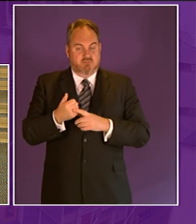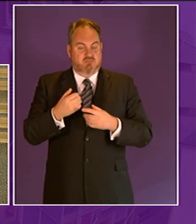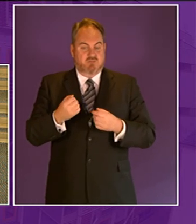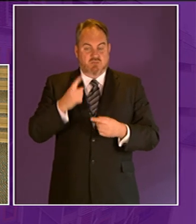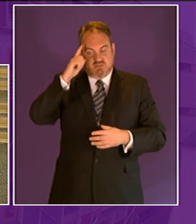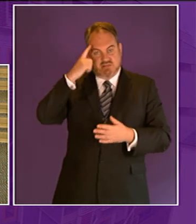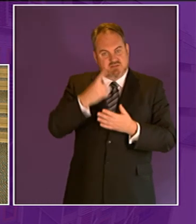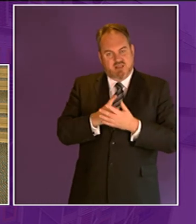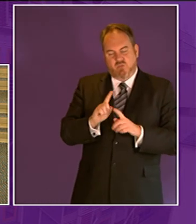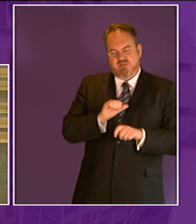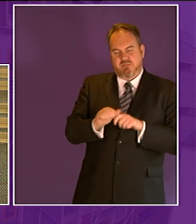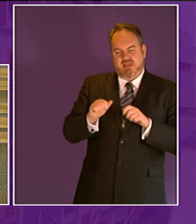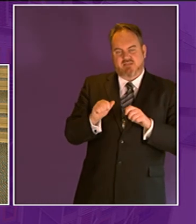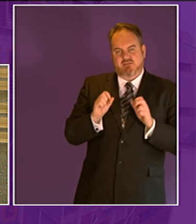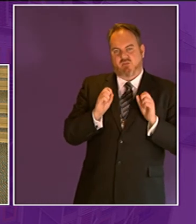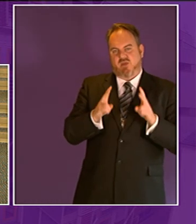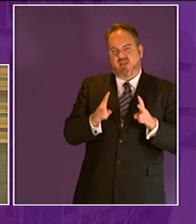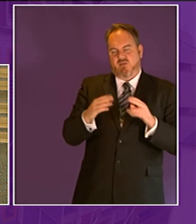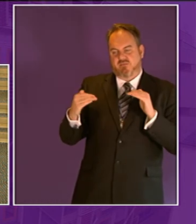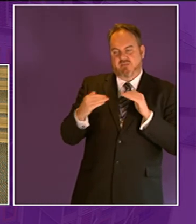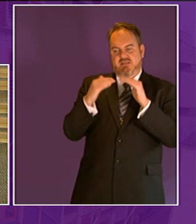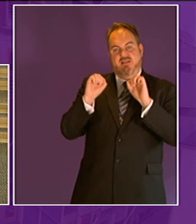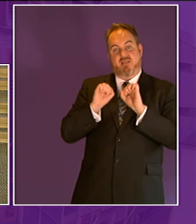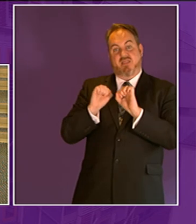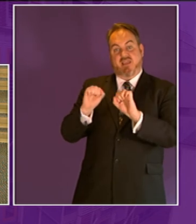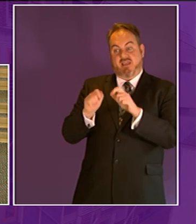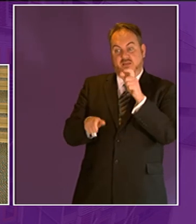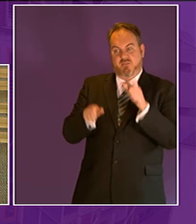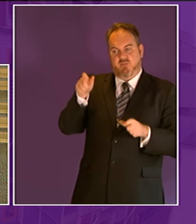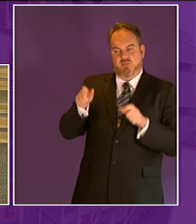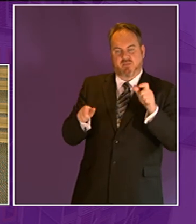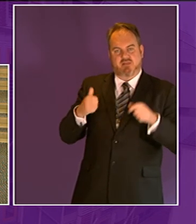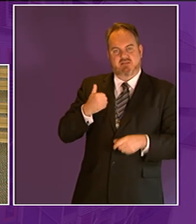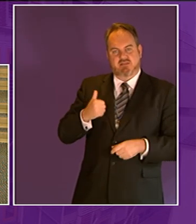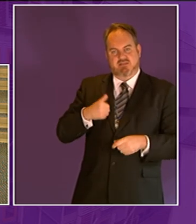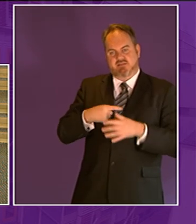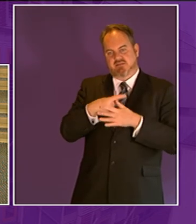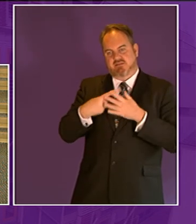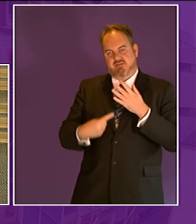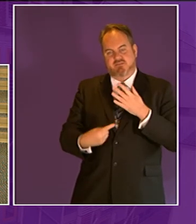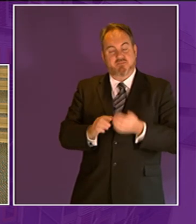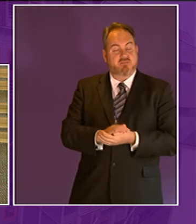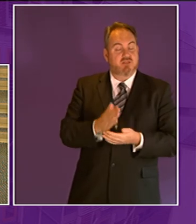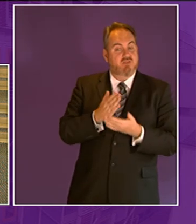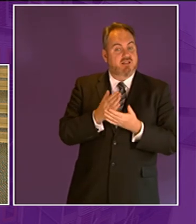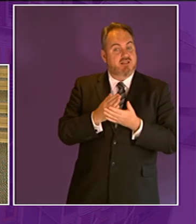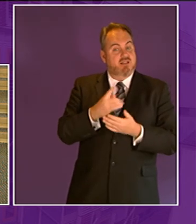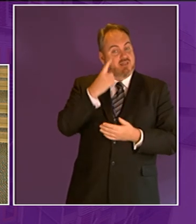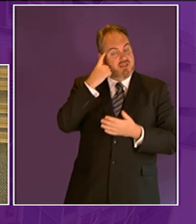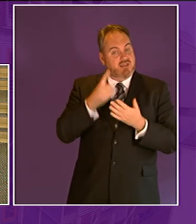what the best approaches for them at a local level and i would expect as we see the work coming forward in relation to how the people